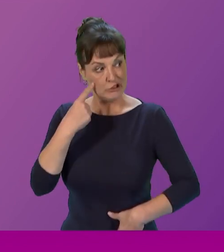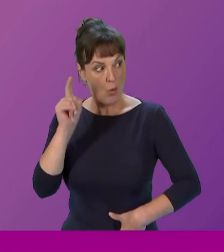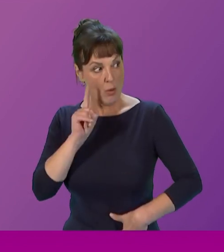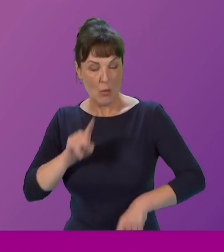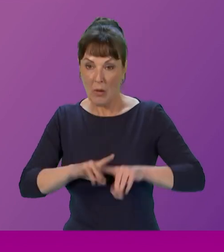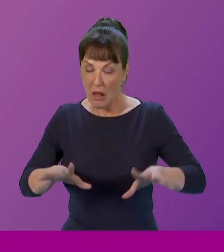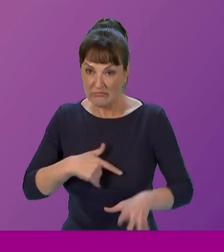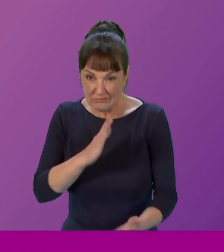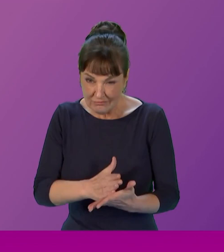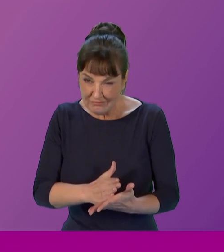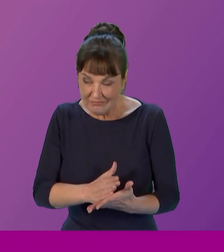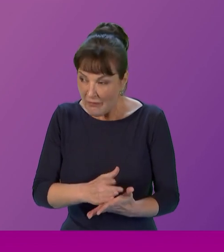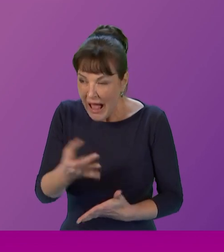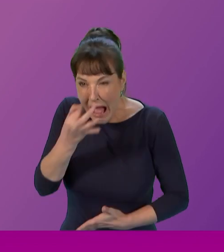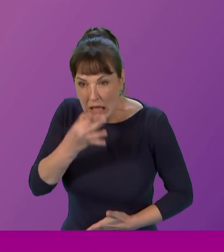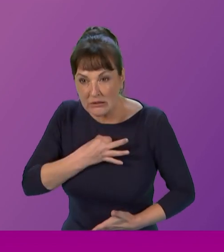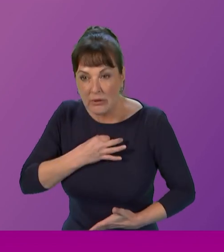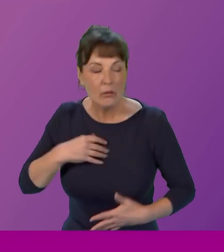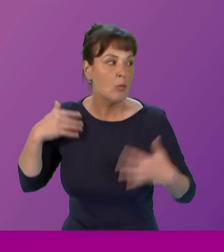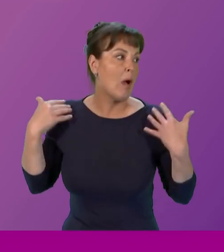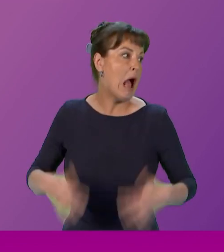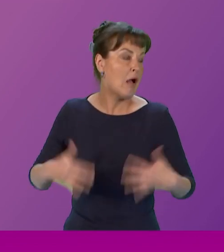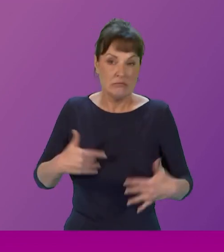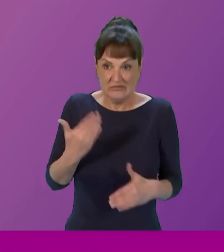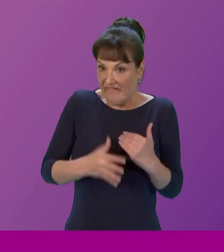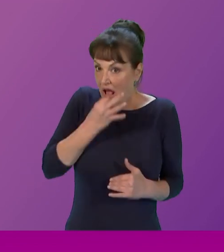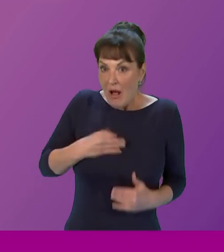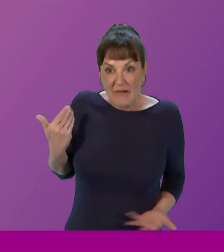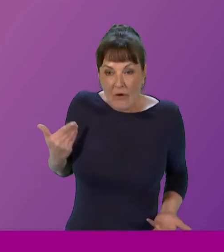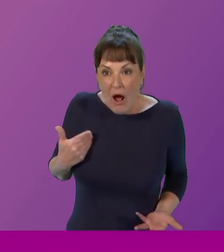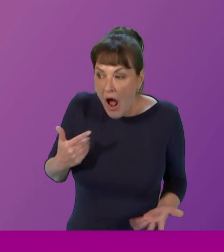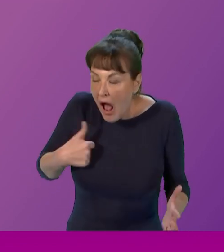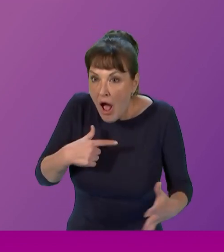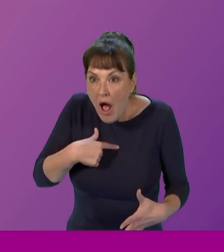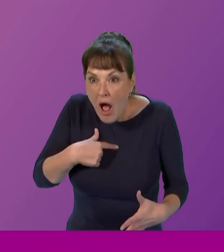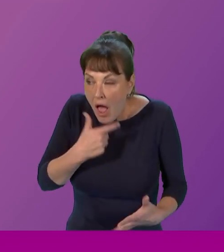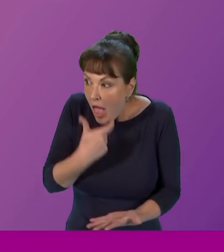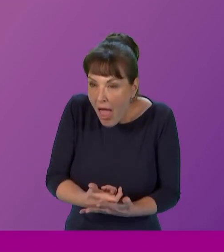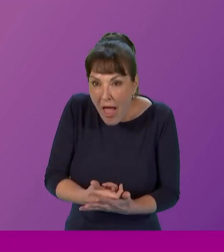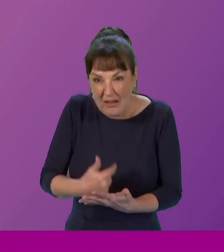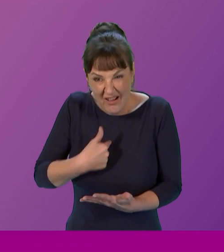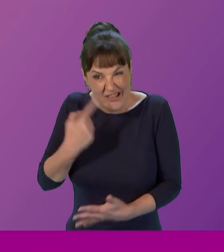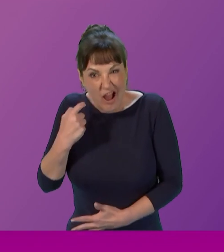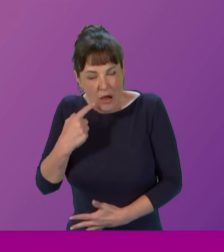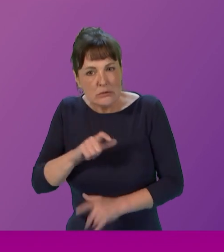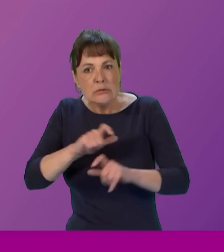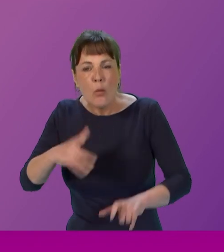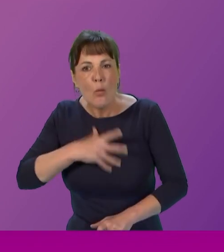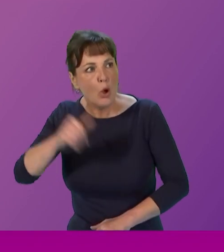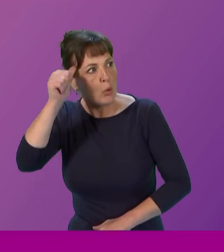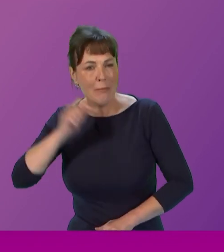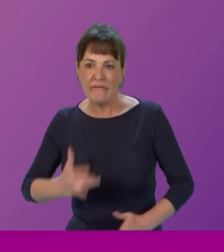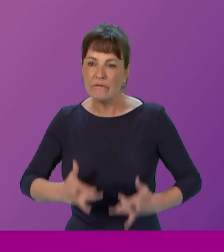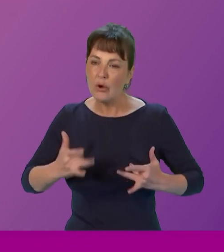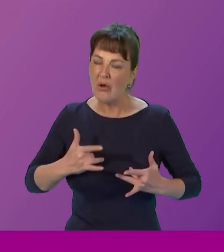it was refreshing to be asked that I was amazed that despite our age people wanted to hear from us I felt both included and